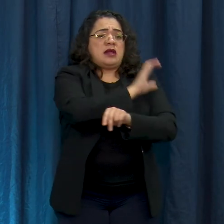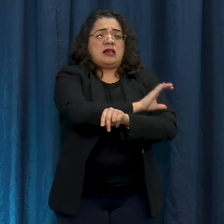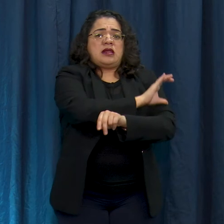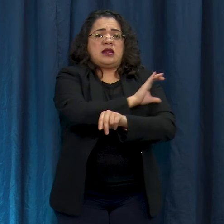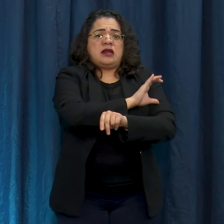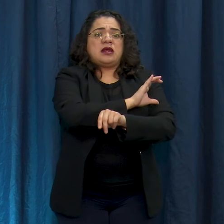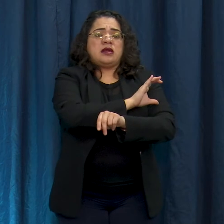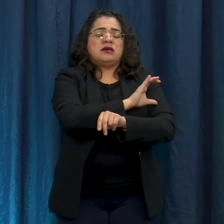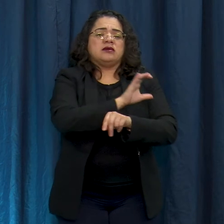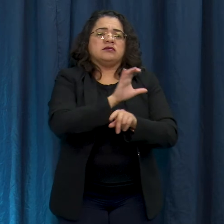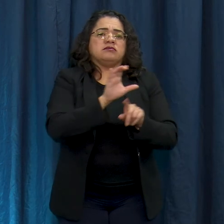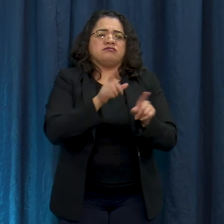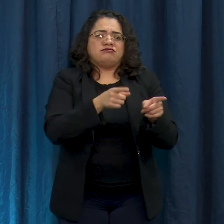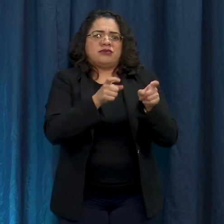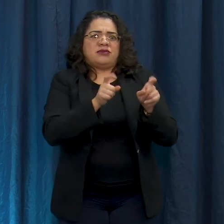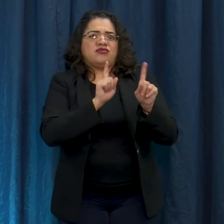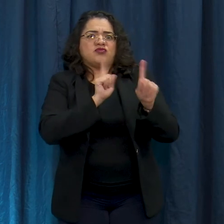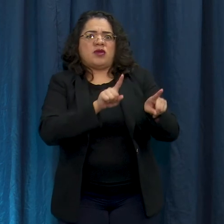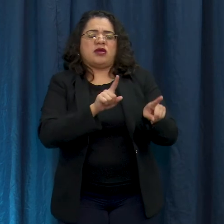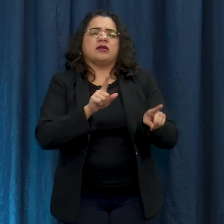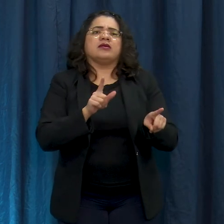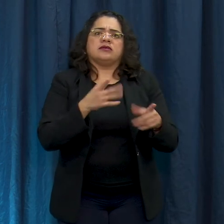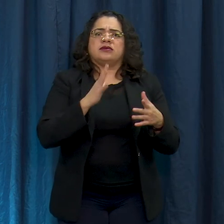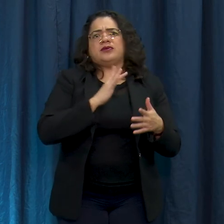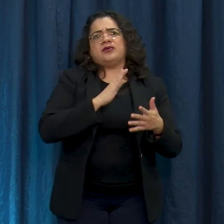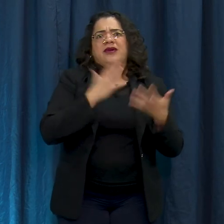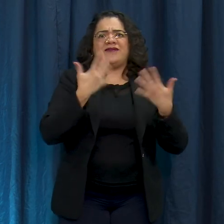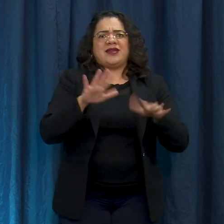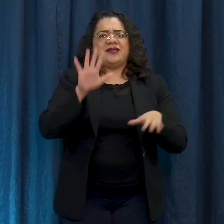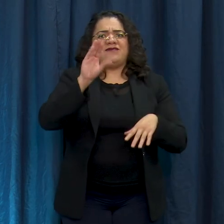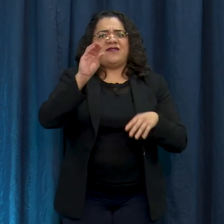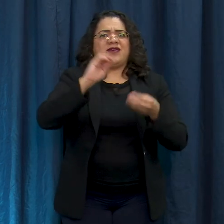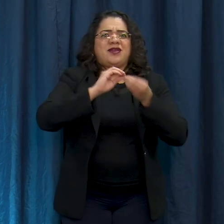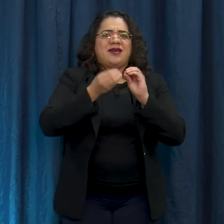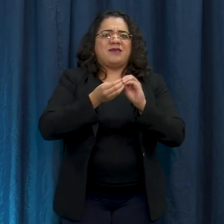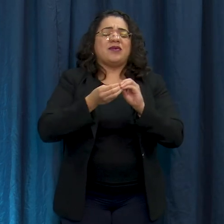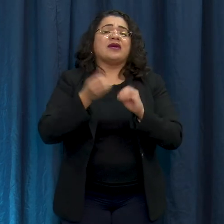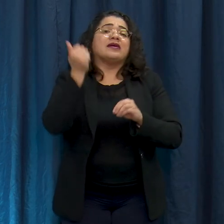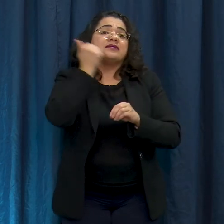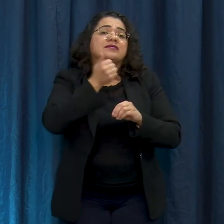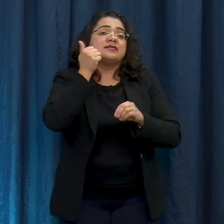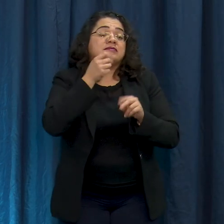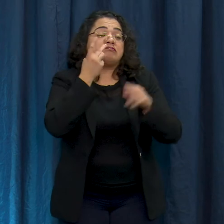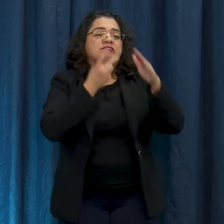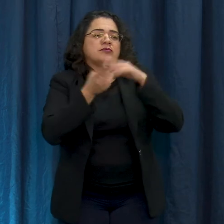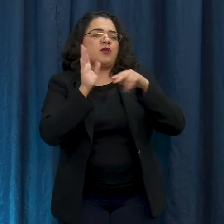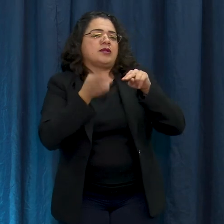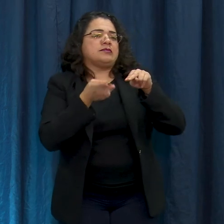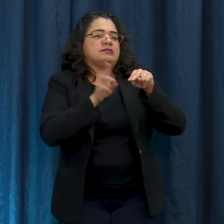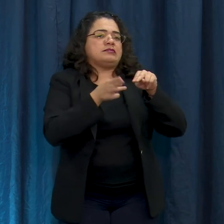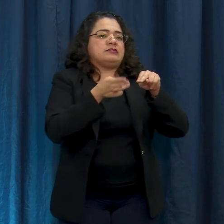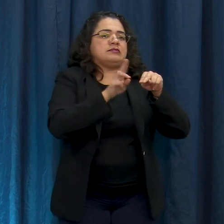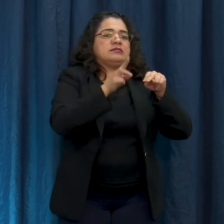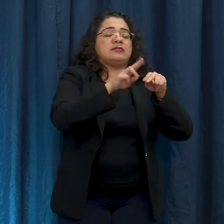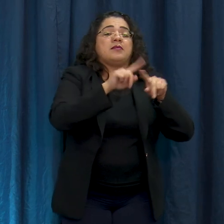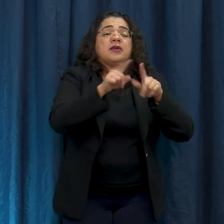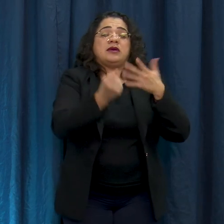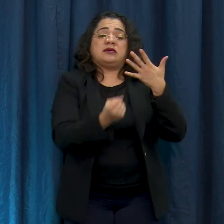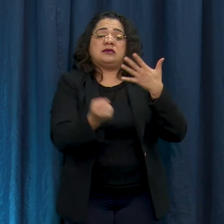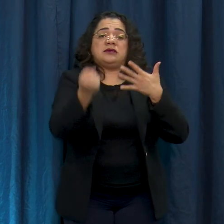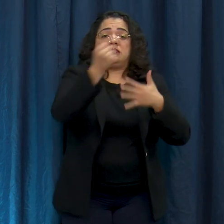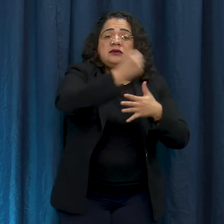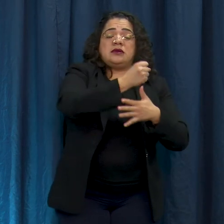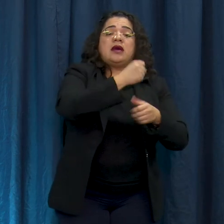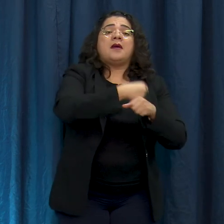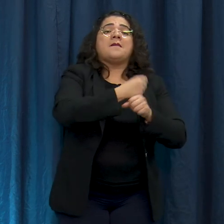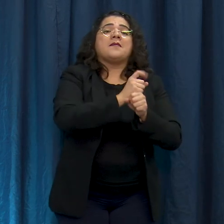es probable que no frescamos informes diario sobre la cantidad de personas attendidas por la clínica las prioridades de nuestro equipo es